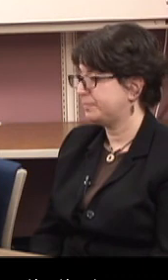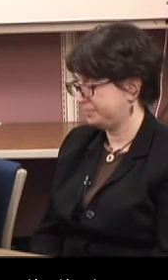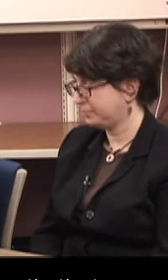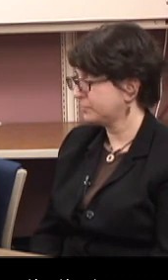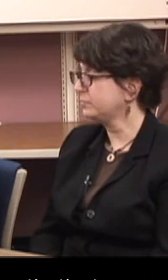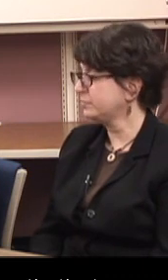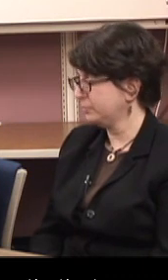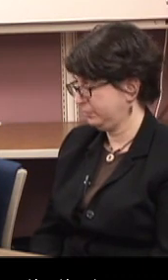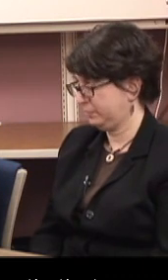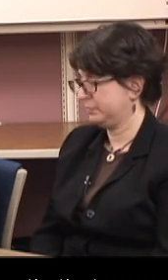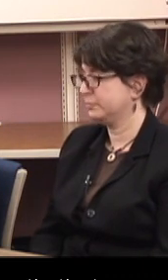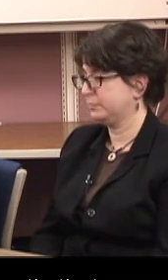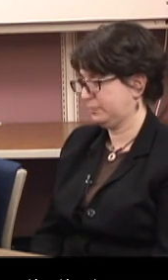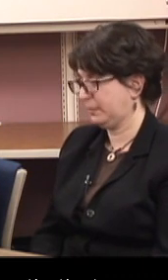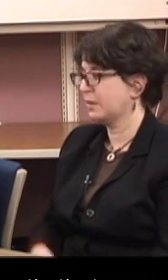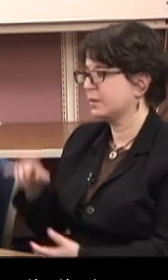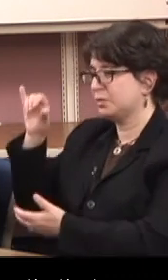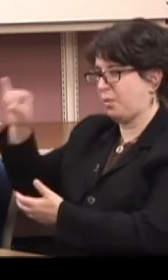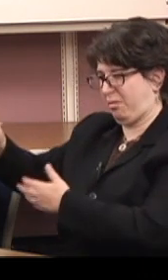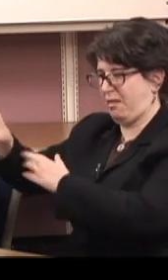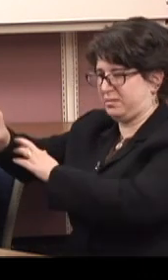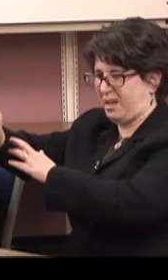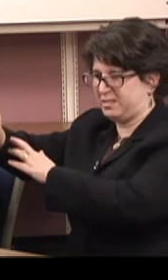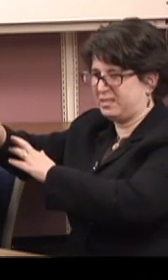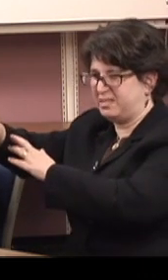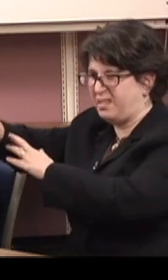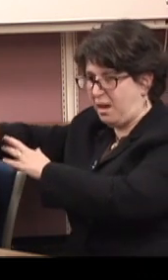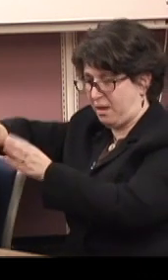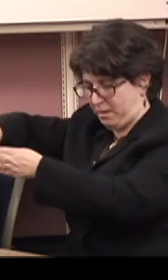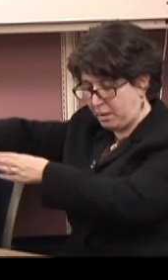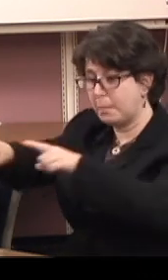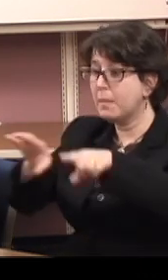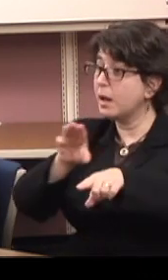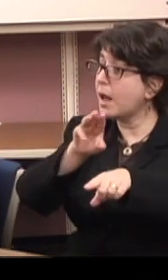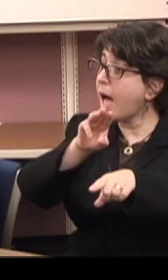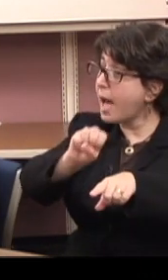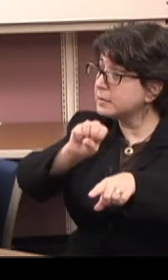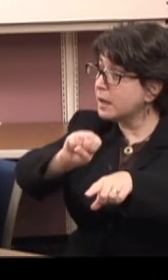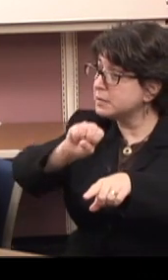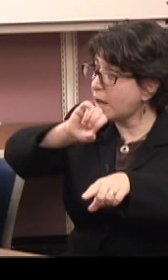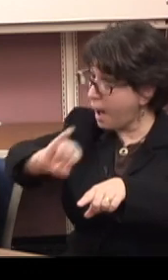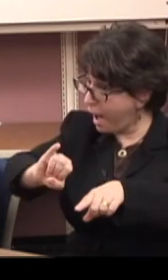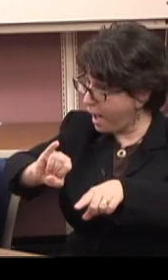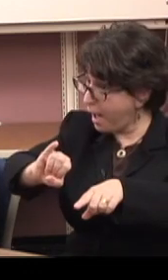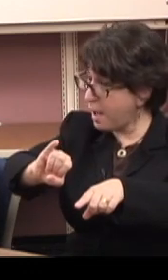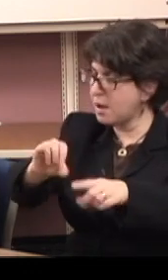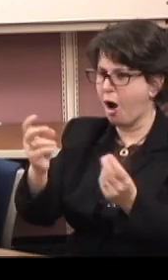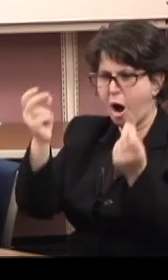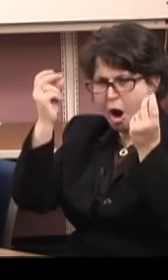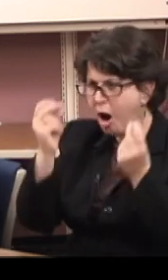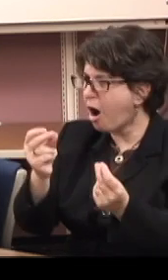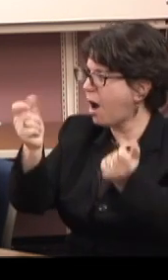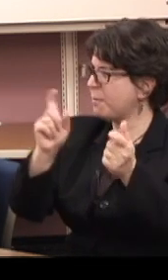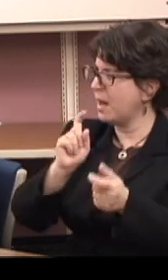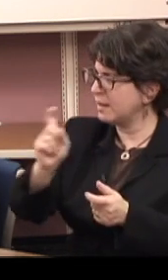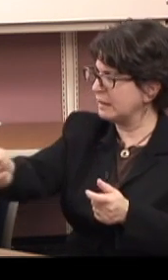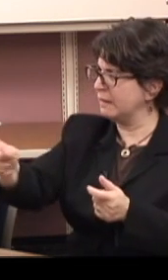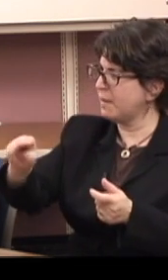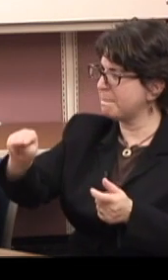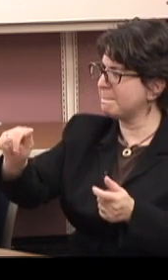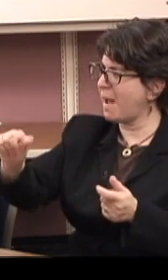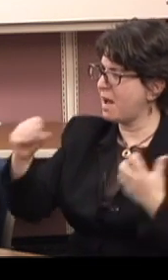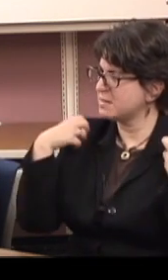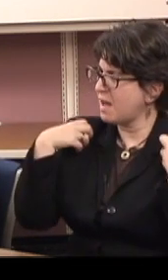it's automatic that you have MassHealth, which is another health insurance.